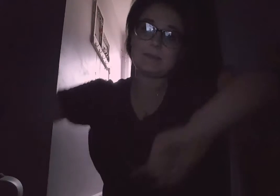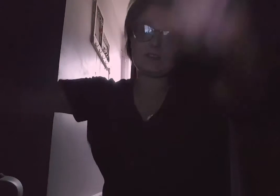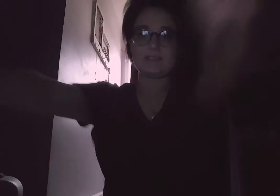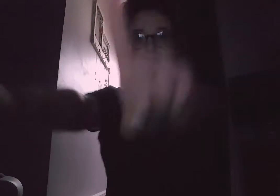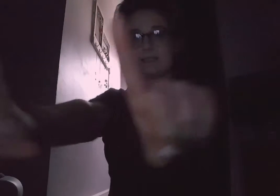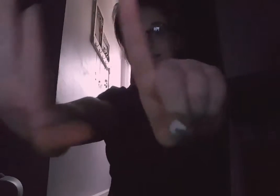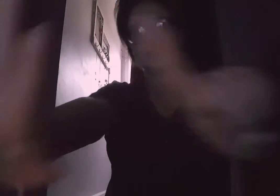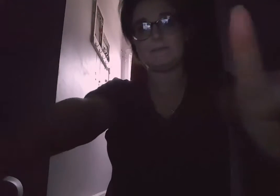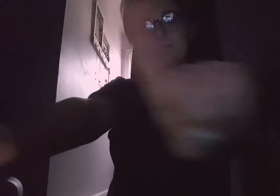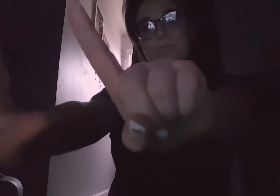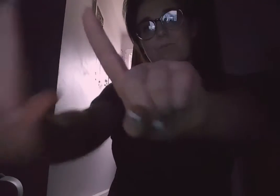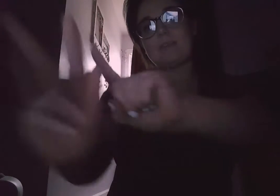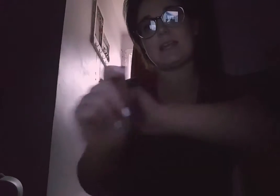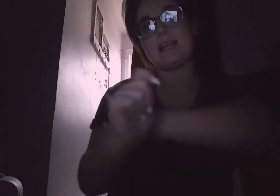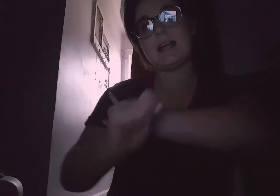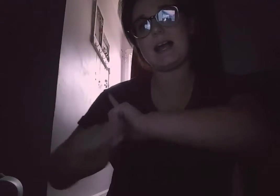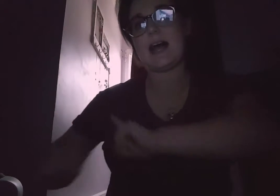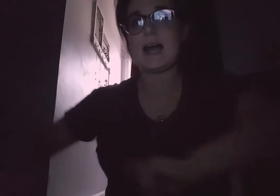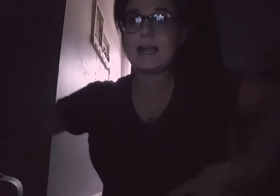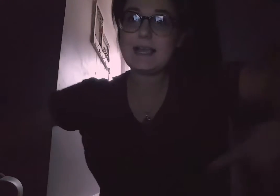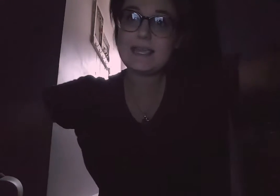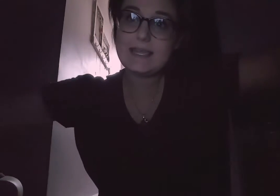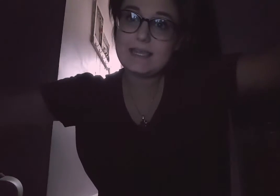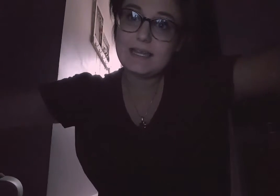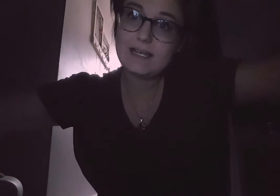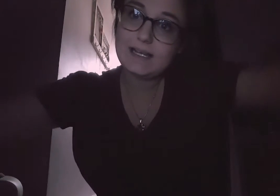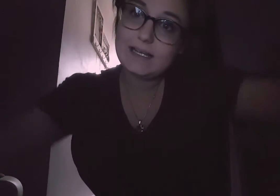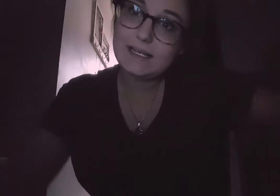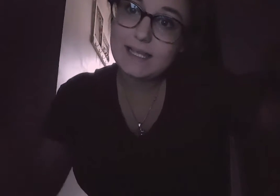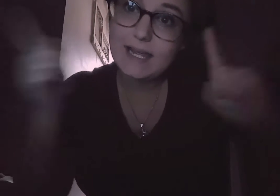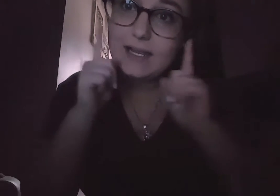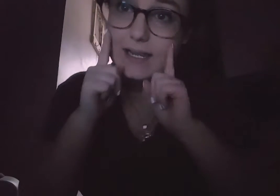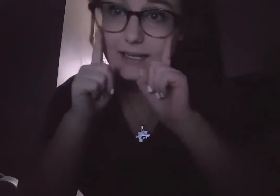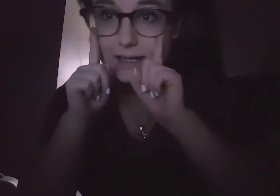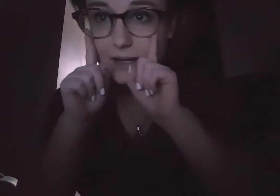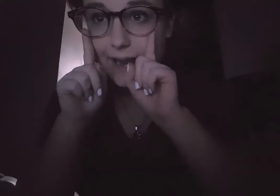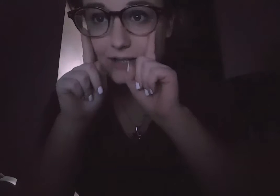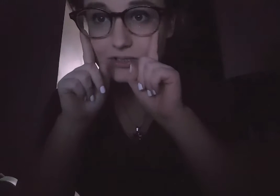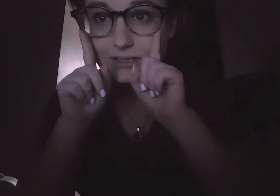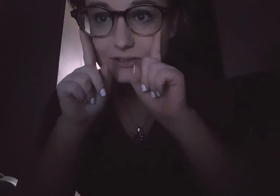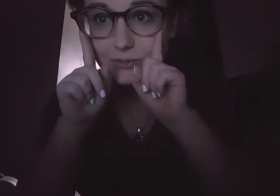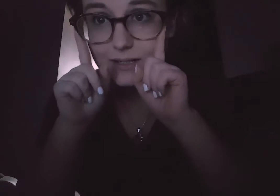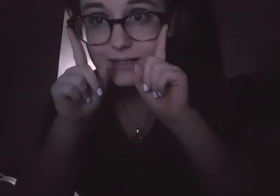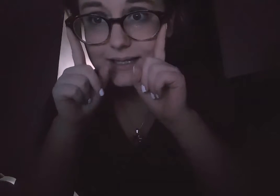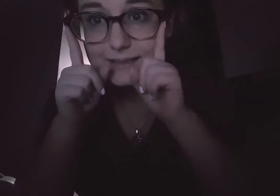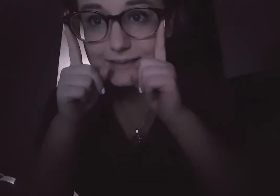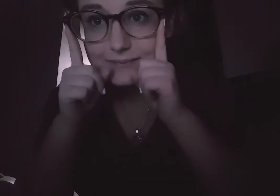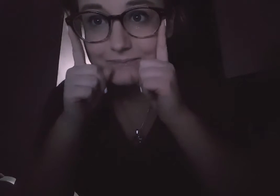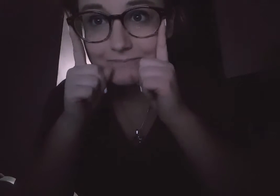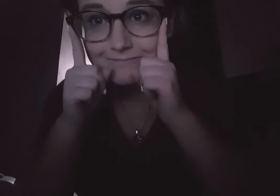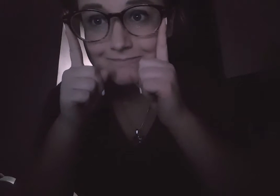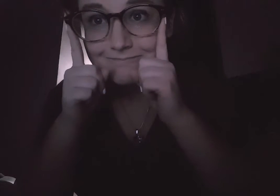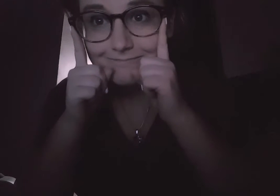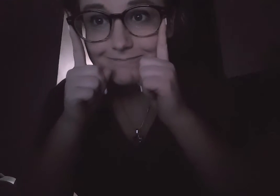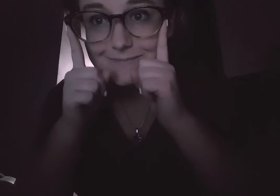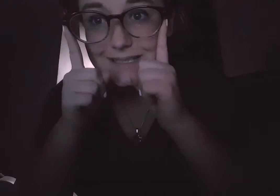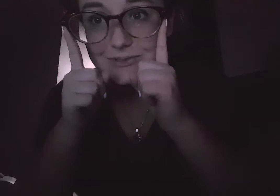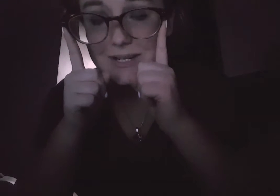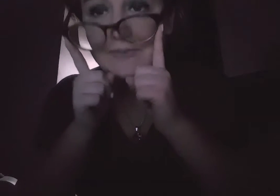number six. I actually do wear glasses. These are not